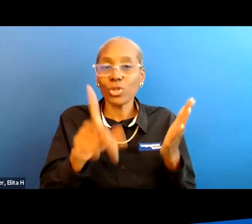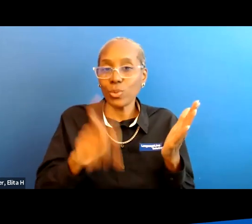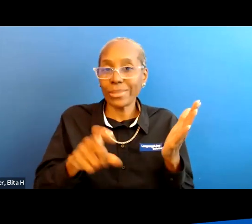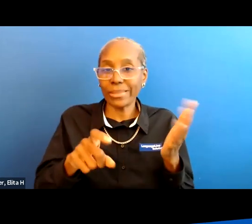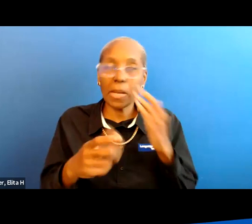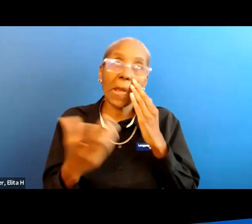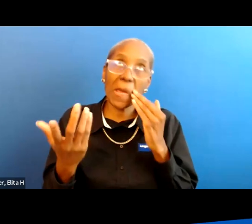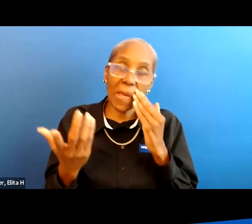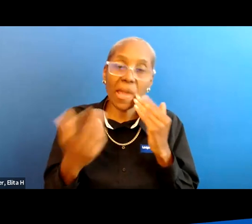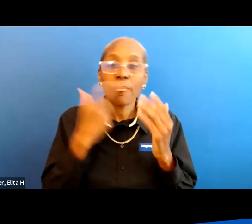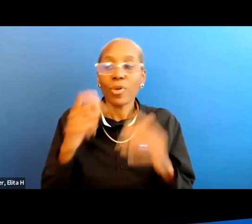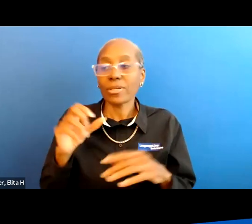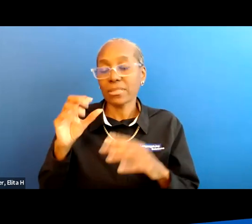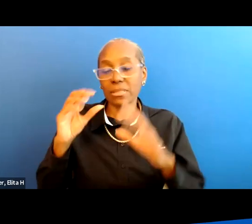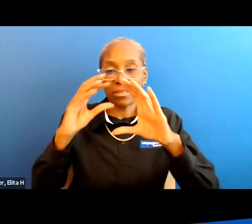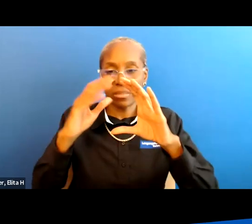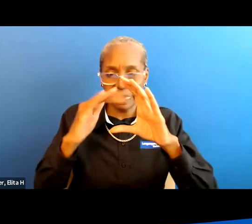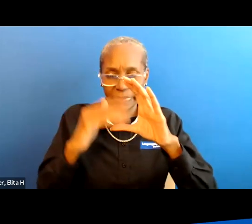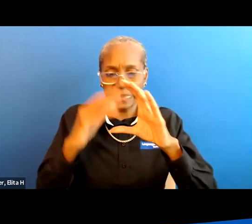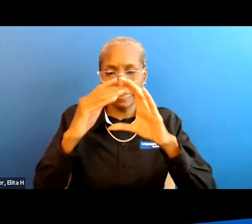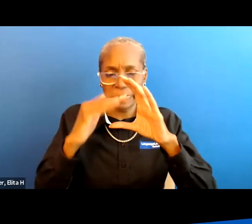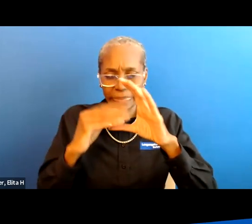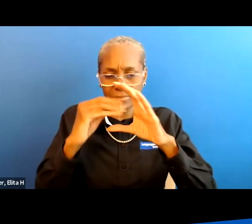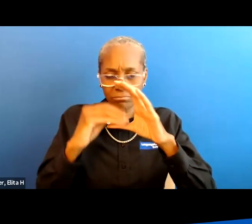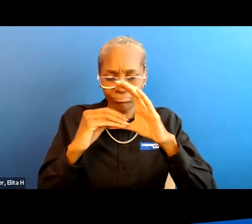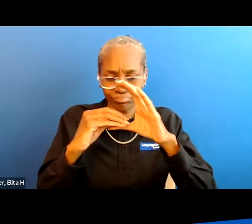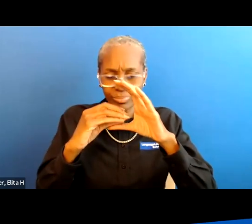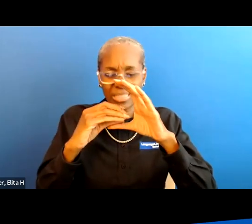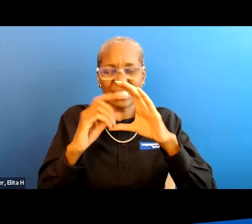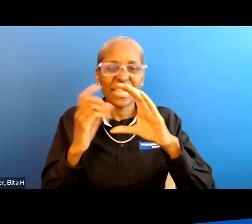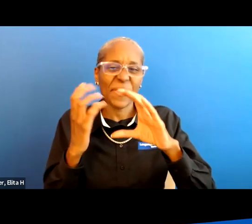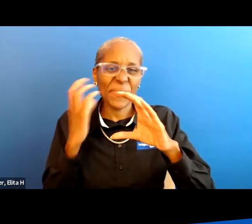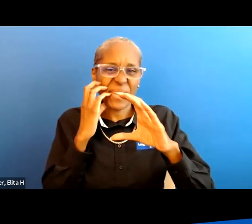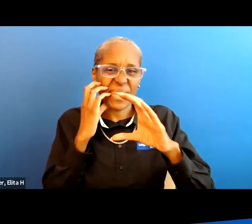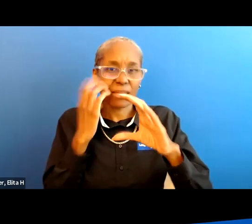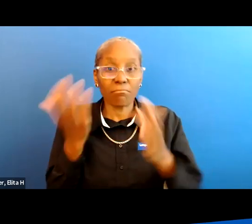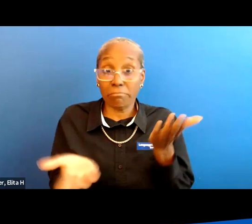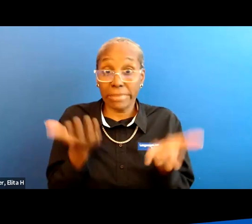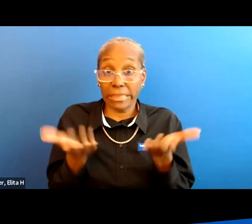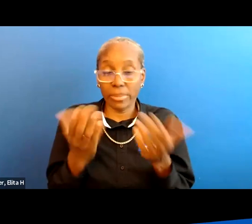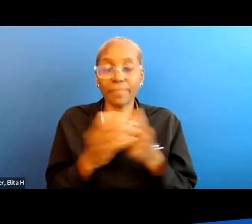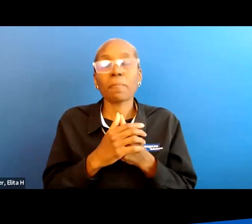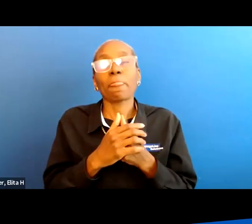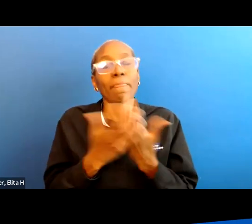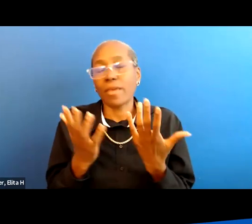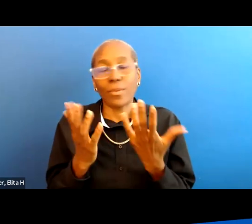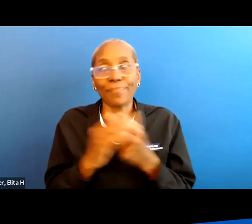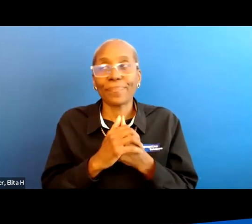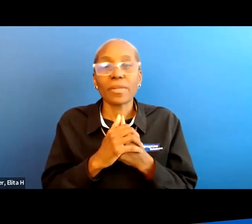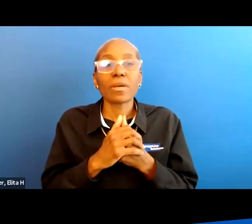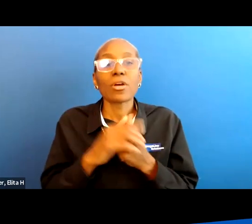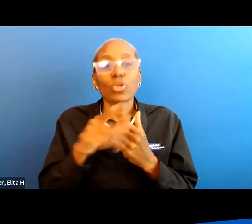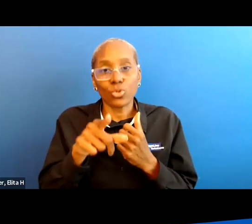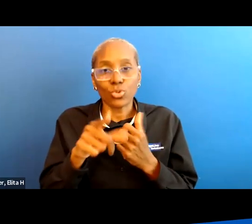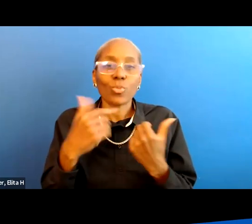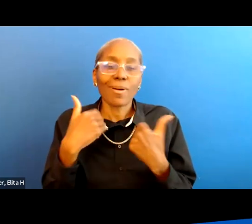um because the sediment has gotten to be so um thick or so much um but anyway uh you'll